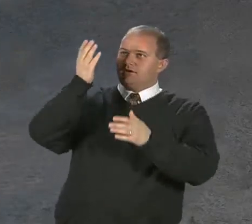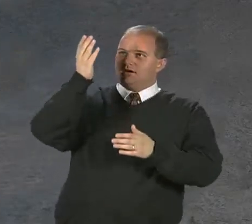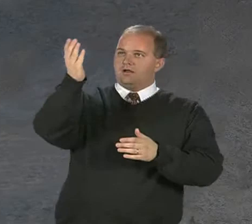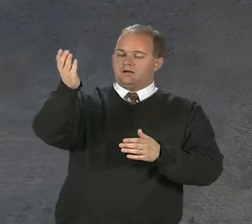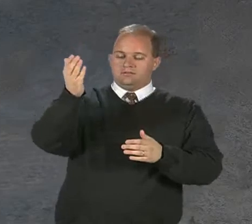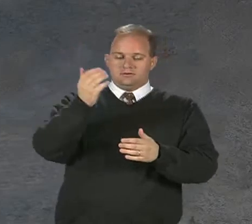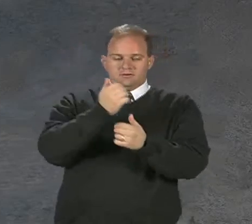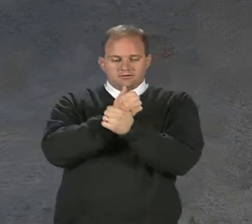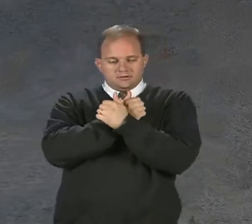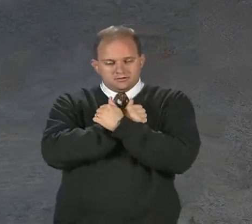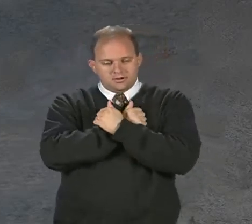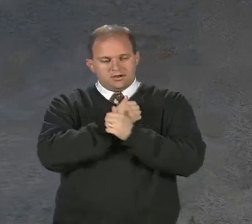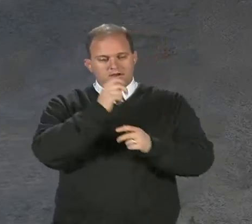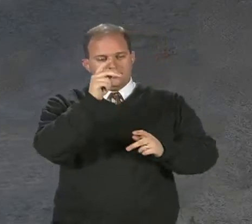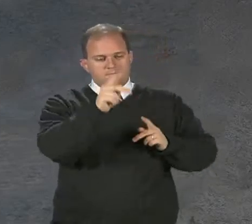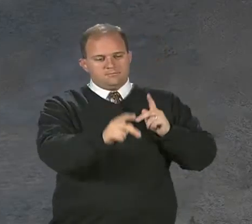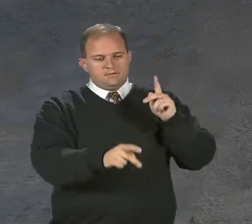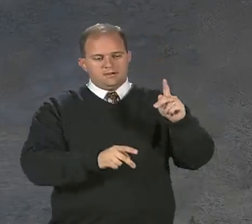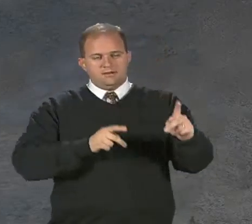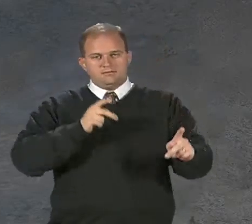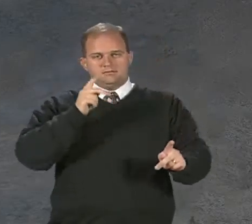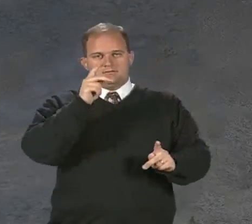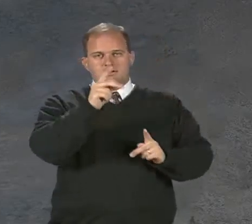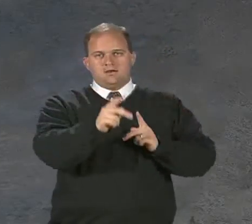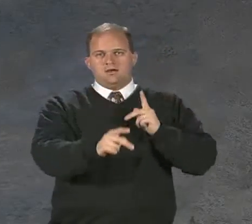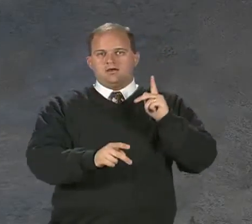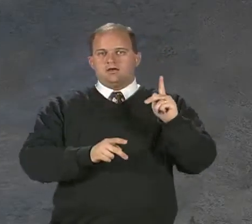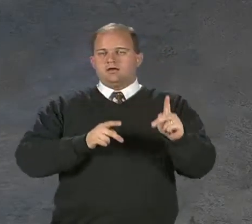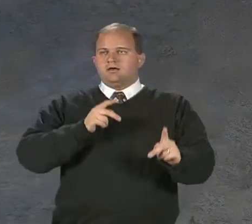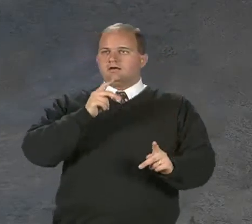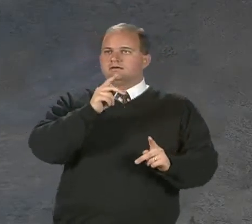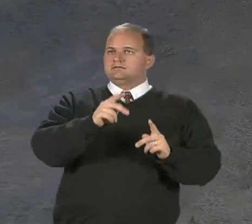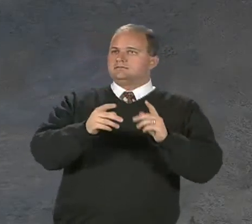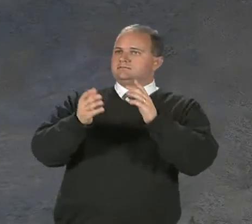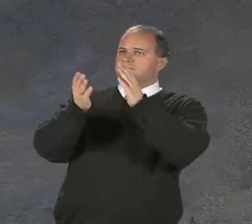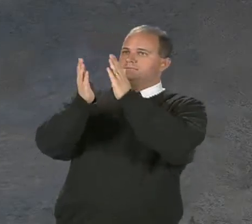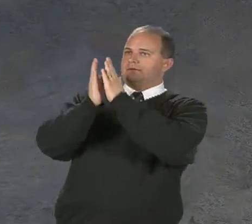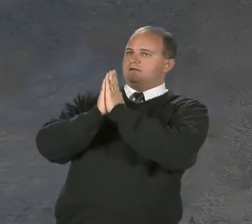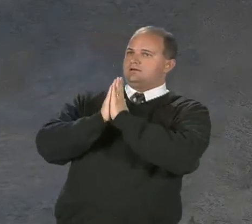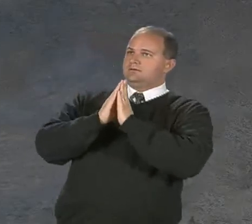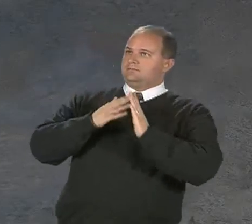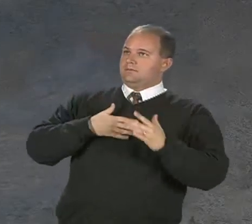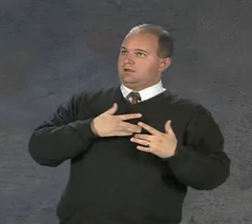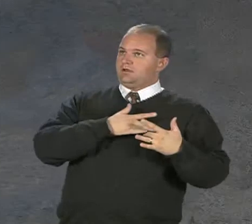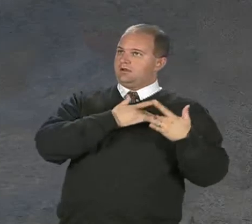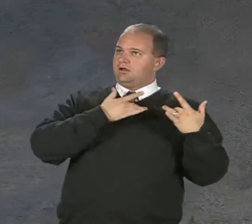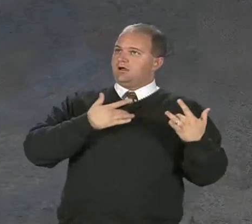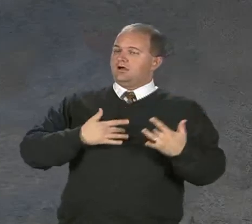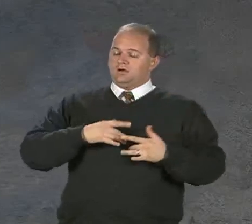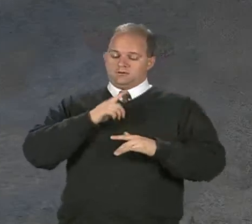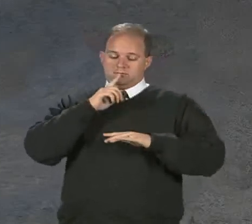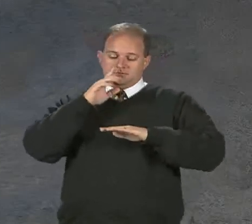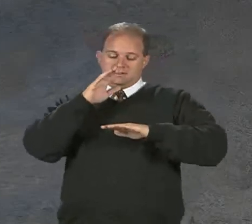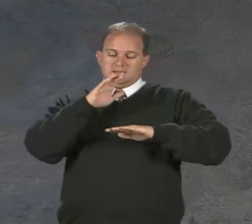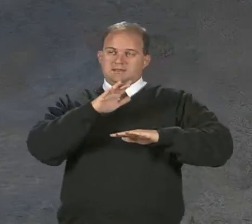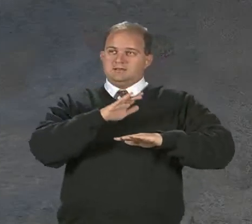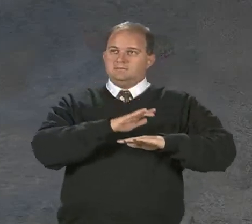Father of Mankind, May my heart be